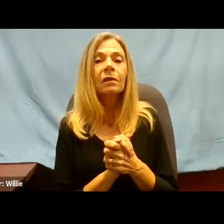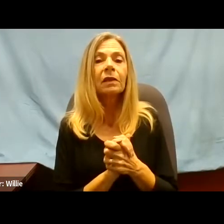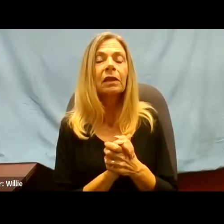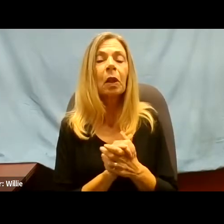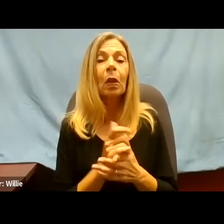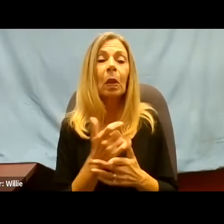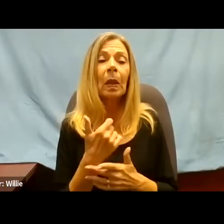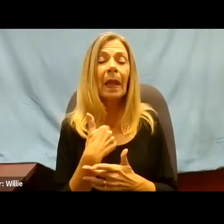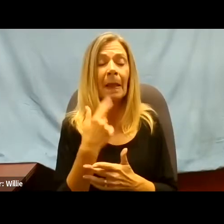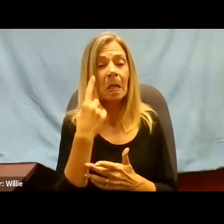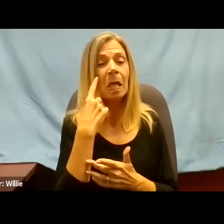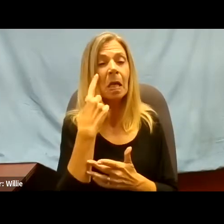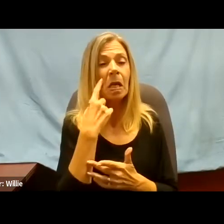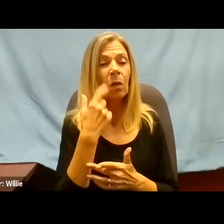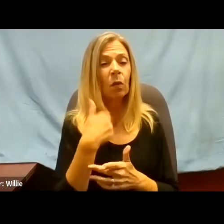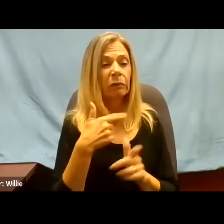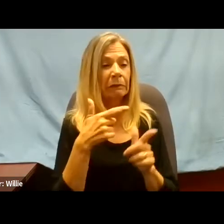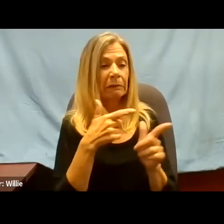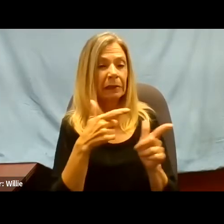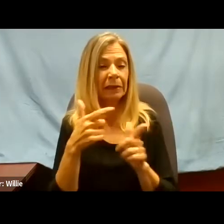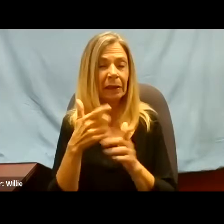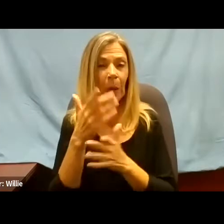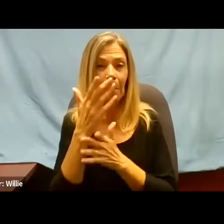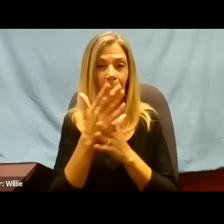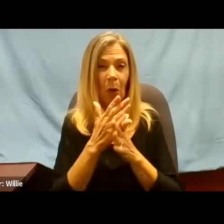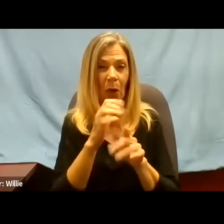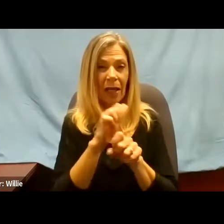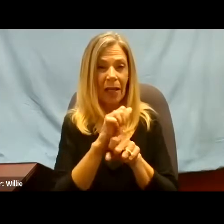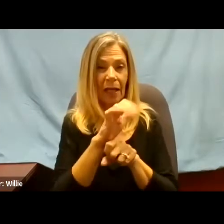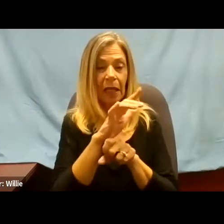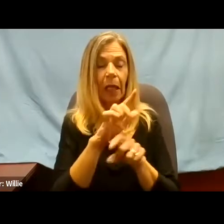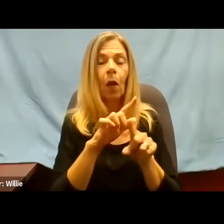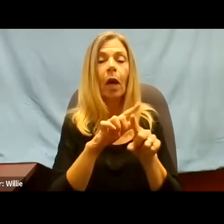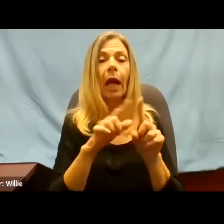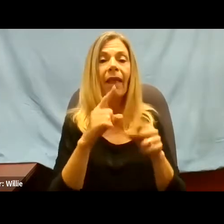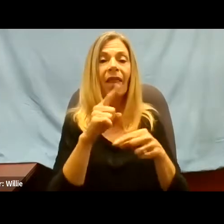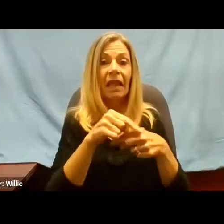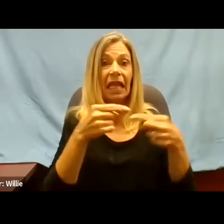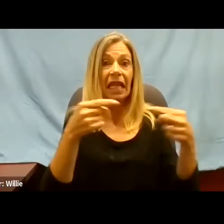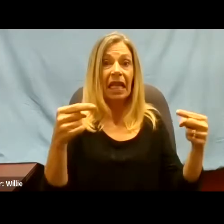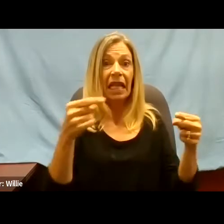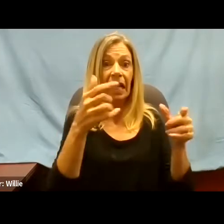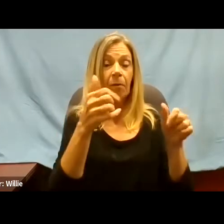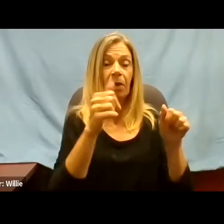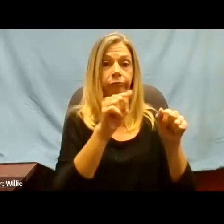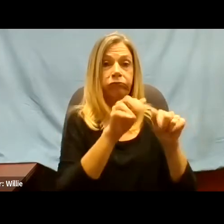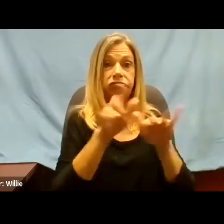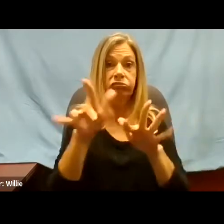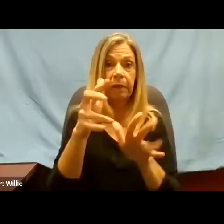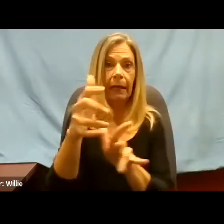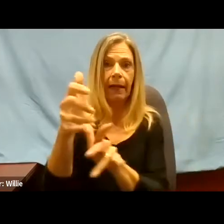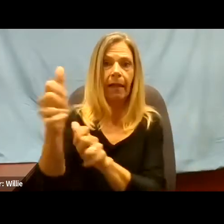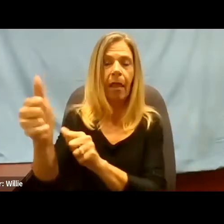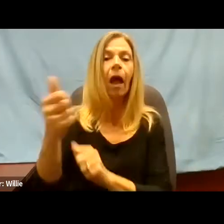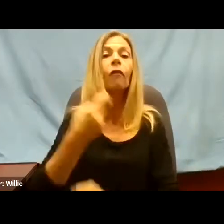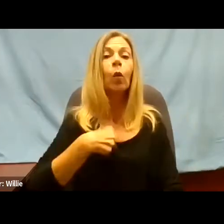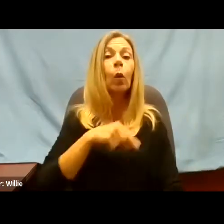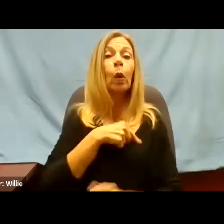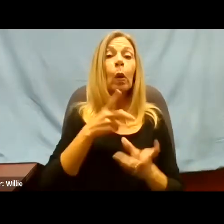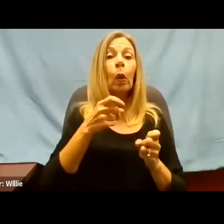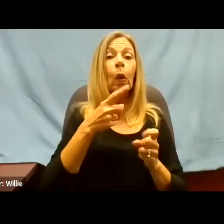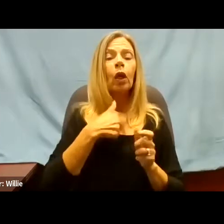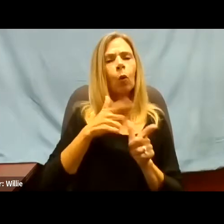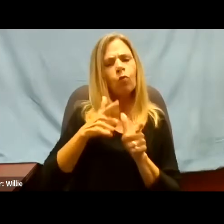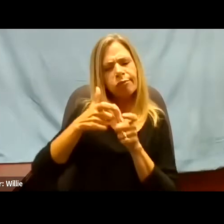And when the enemy left that part, then everyone was going to run down where they had